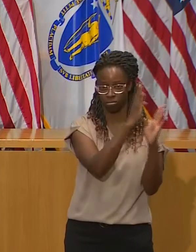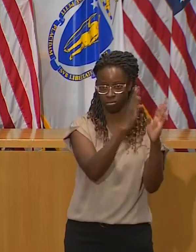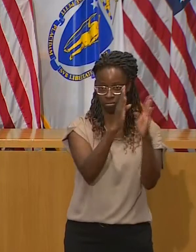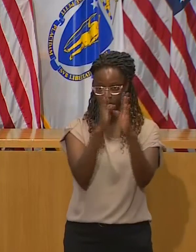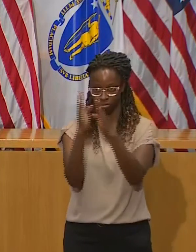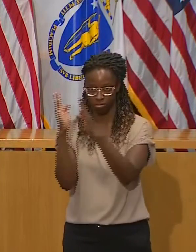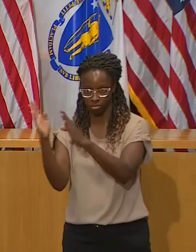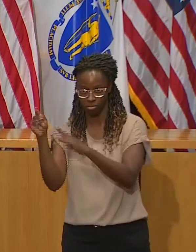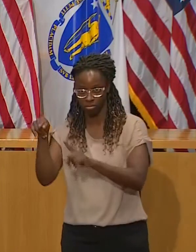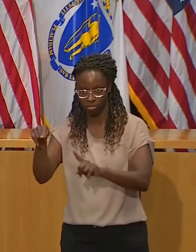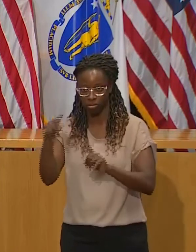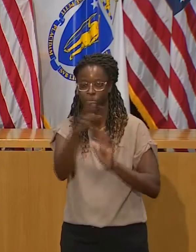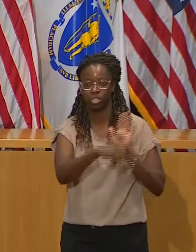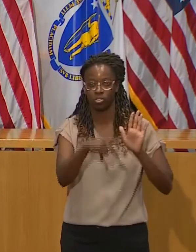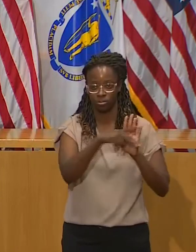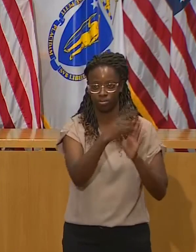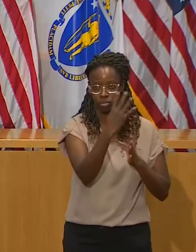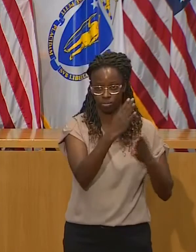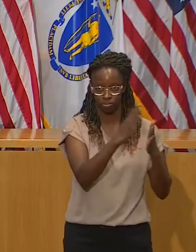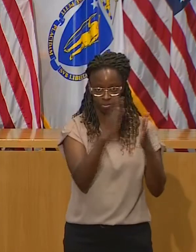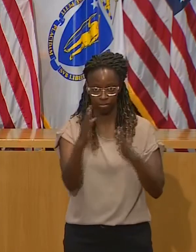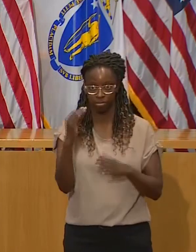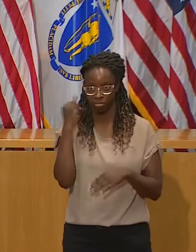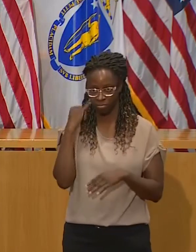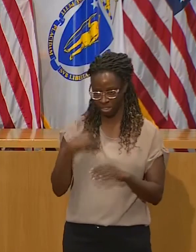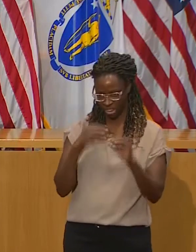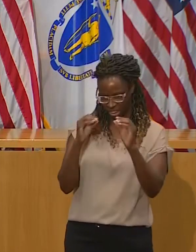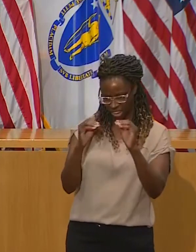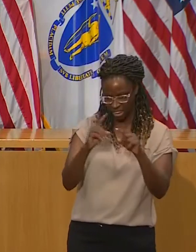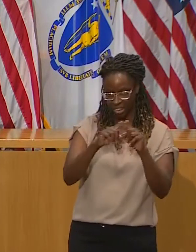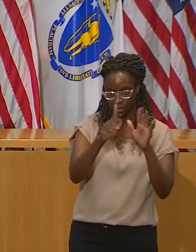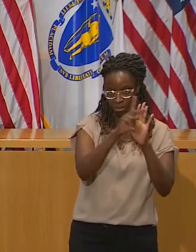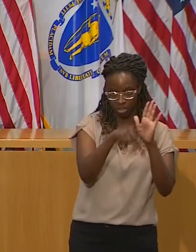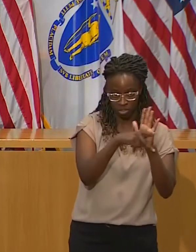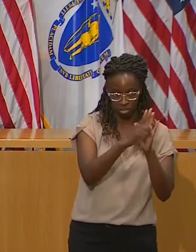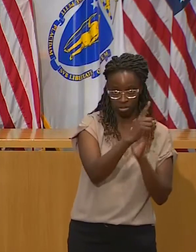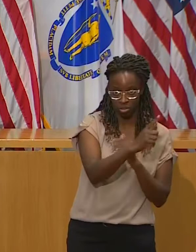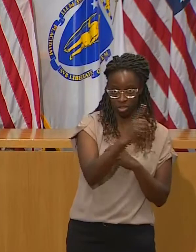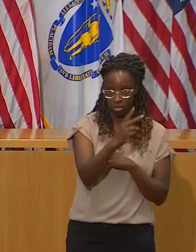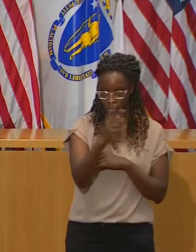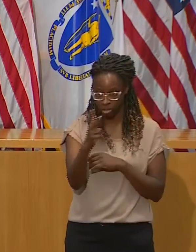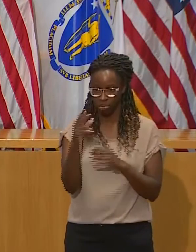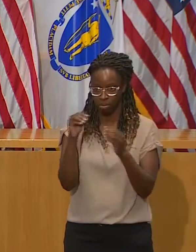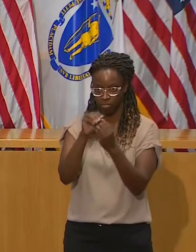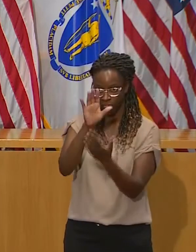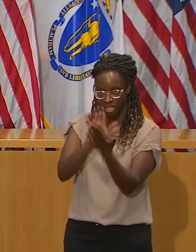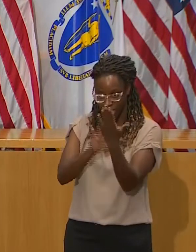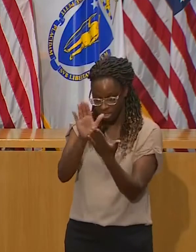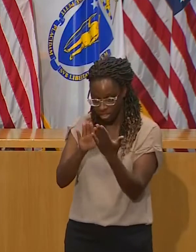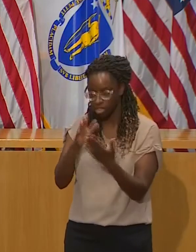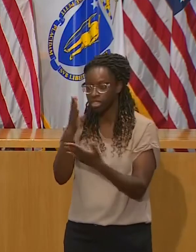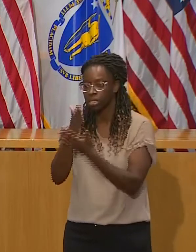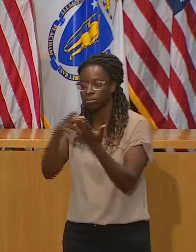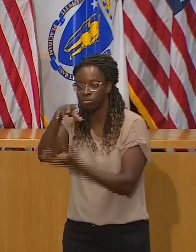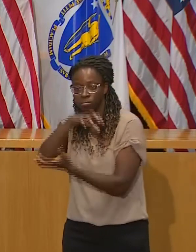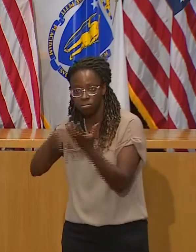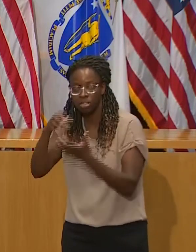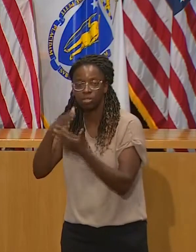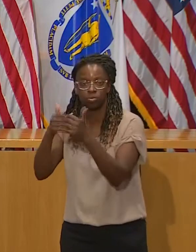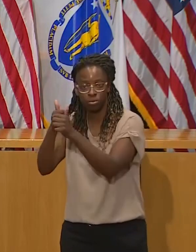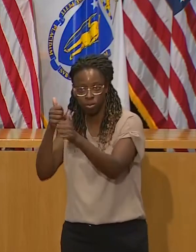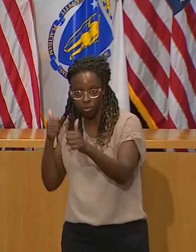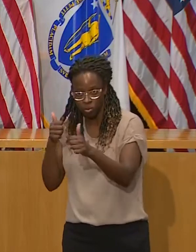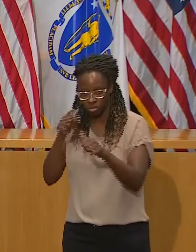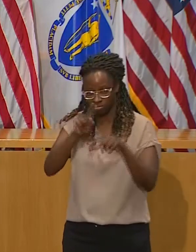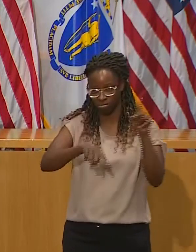operating either in person or hybrid, you should think about what you want to do at that point. If you don't have any transmission